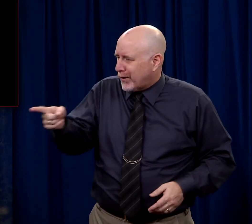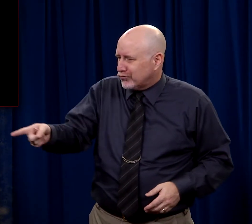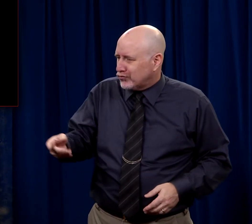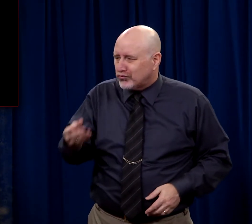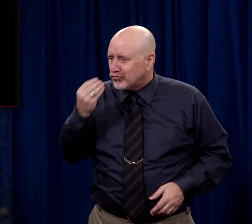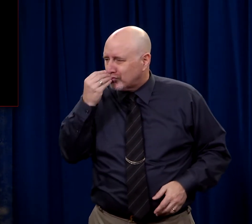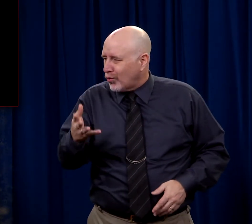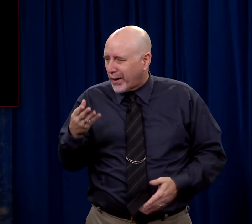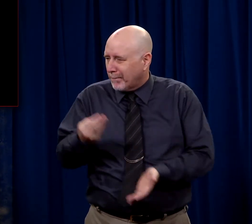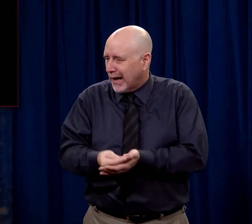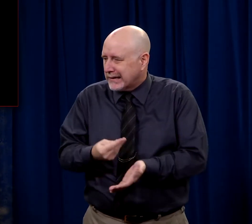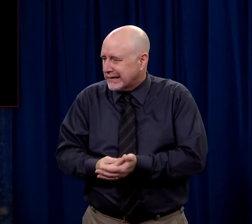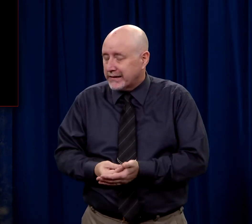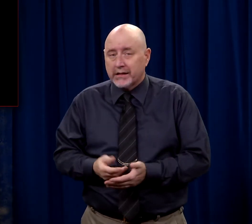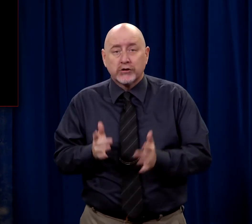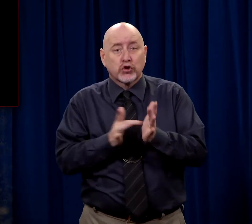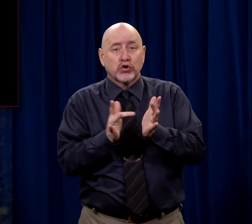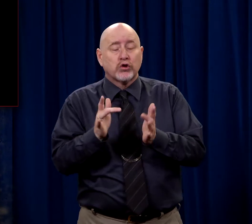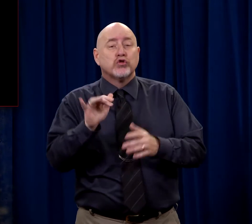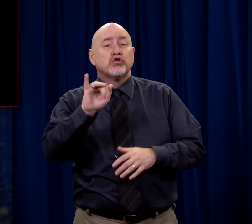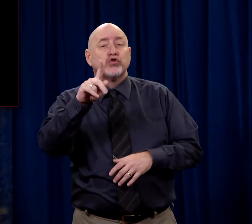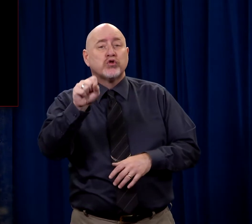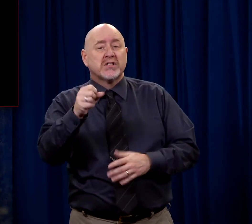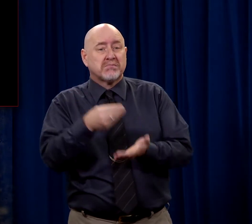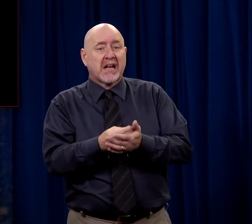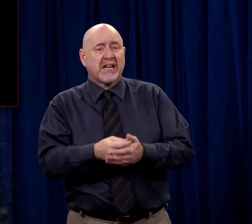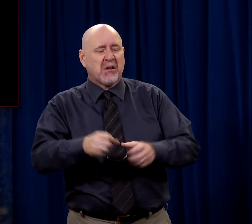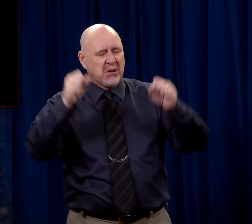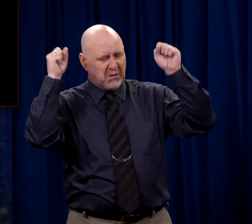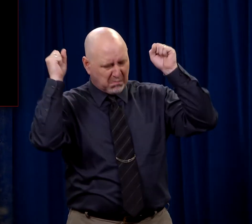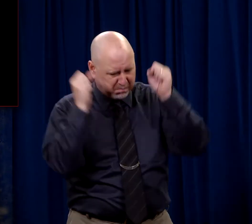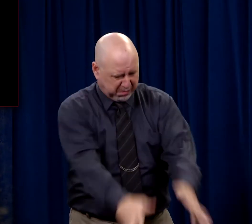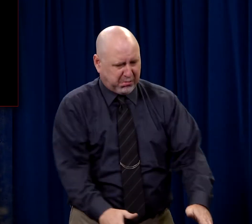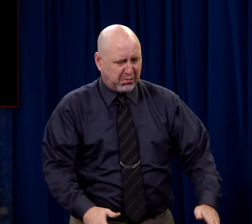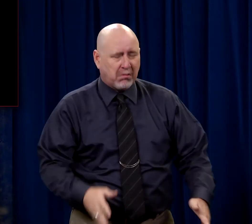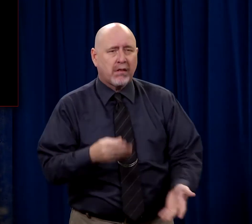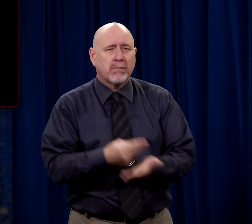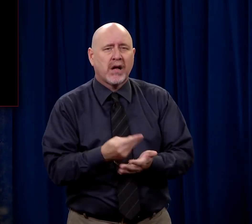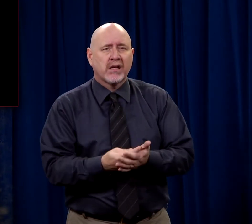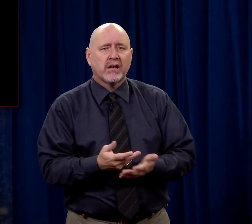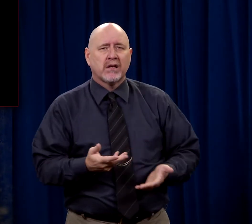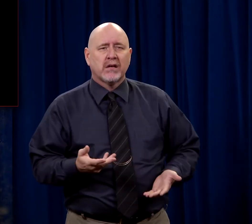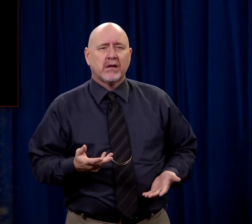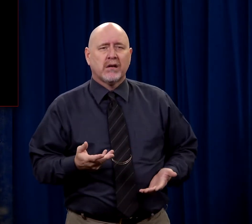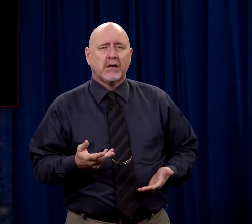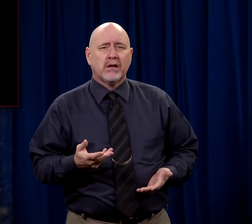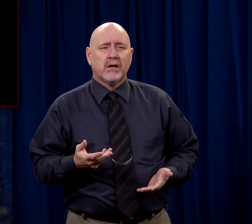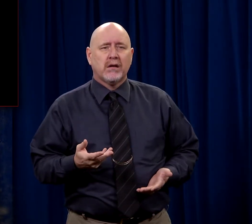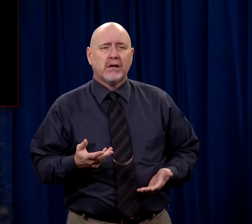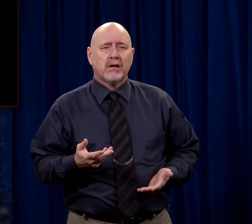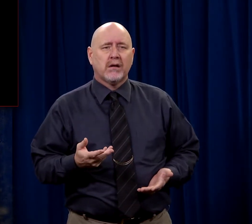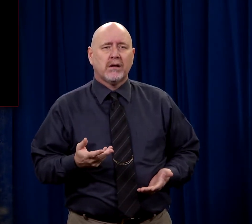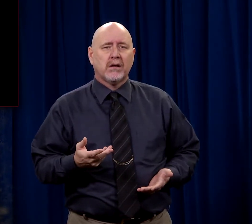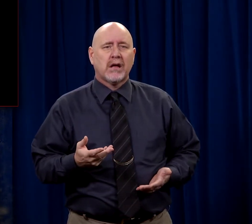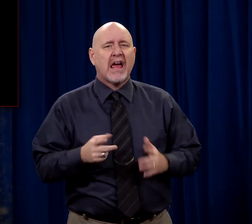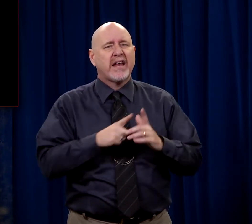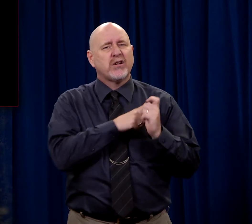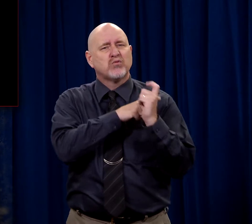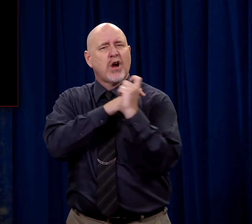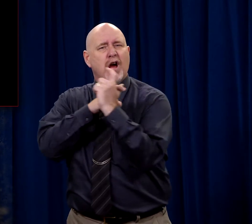don't care about you and we don't care about the money. And he takes it and he throws it down at their feet and he runs. And